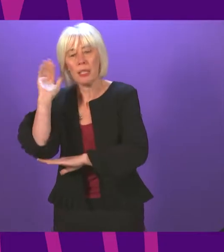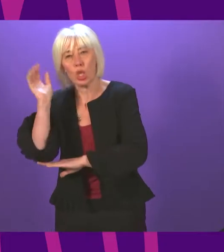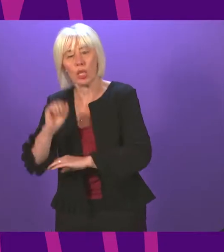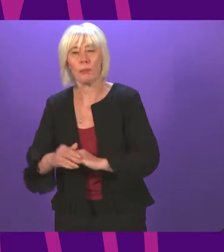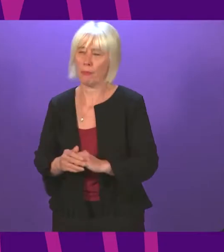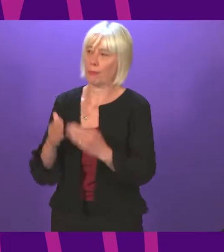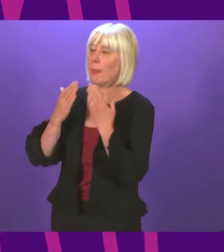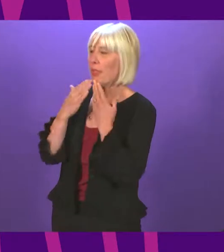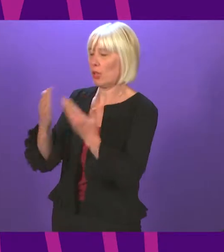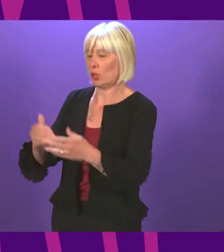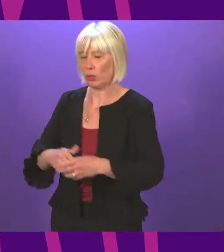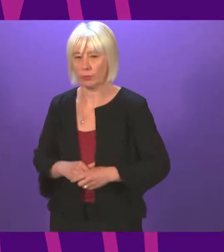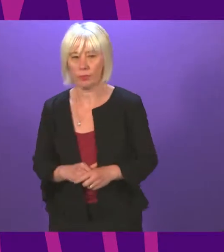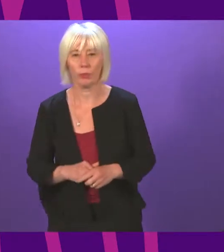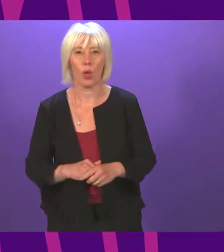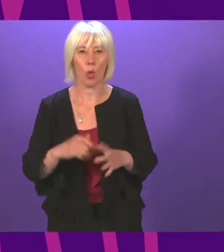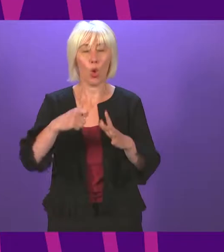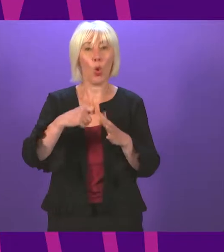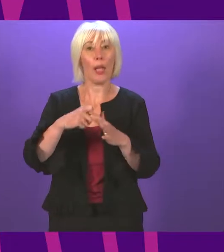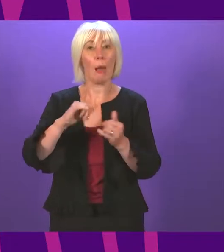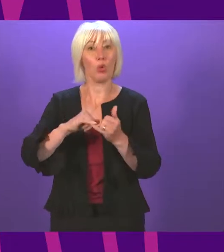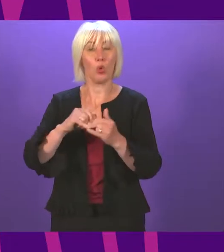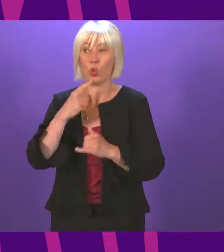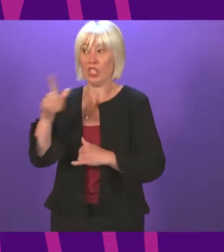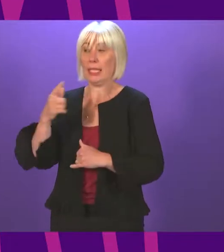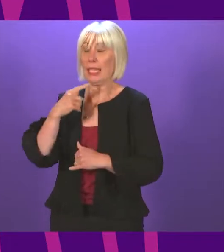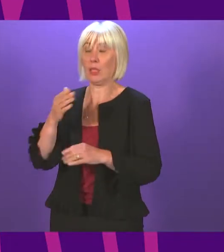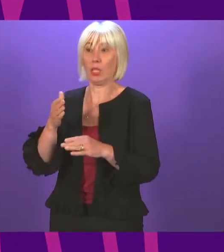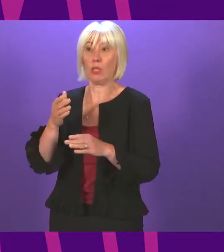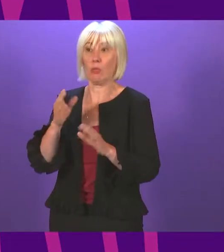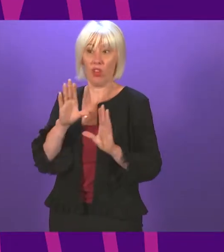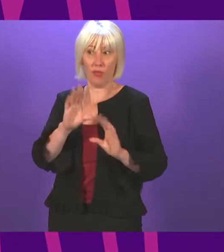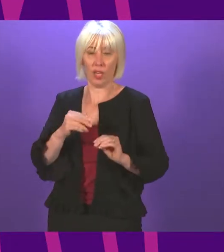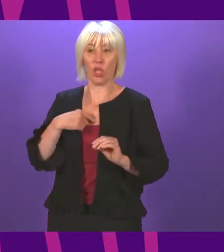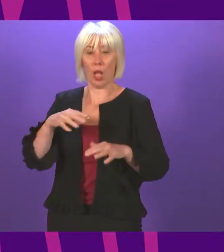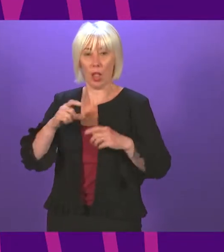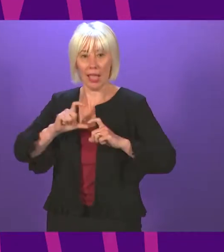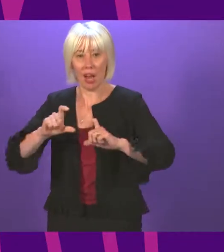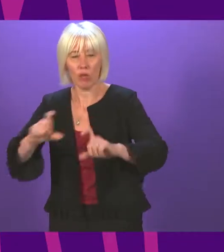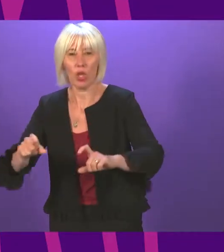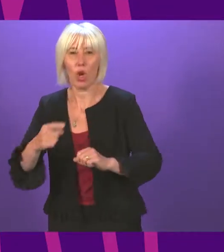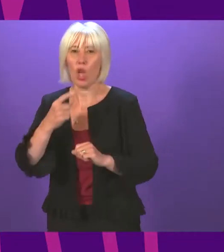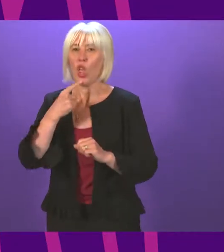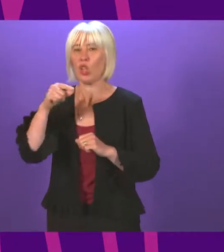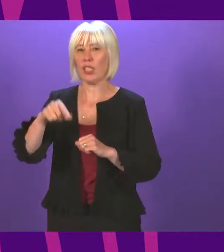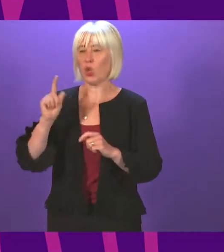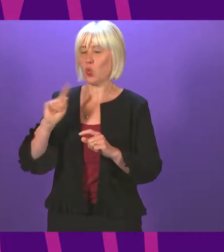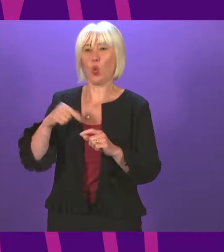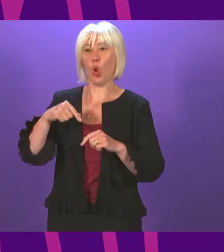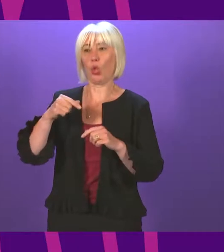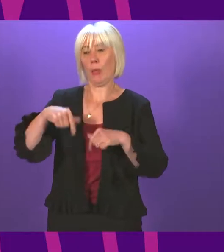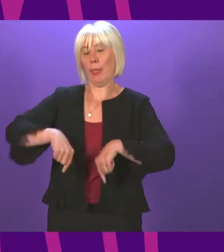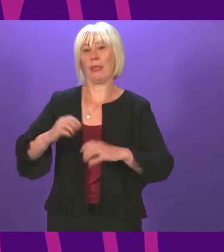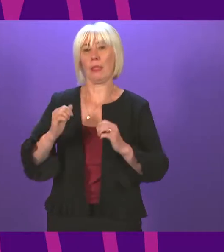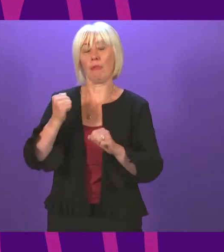Presiding Officer. I'd like to start where Colcab Stewart left off. And she mentioned that the record of this government in the last 100